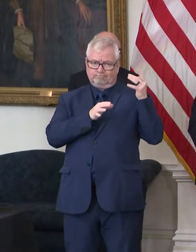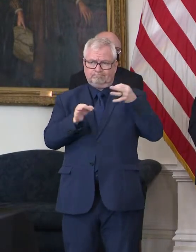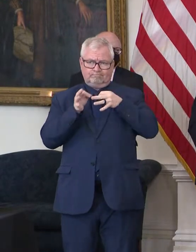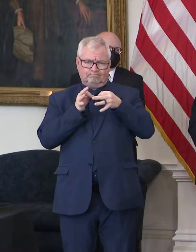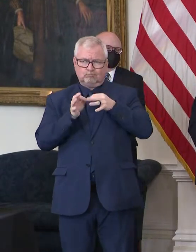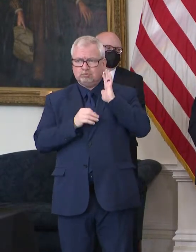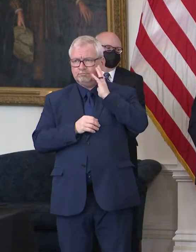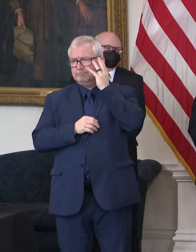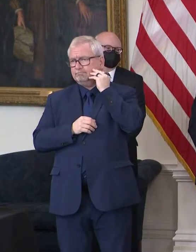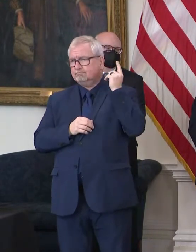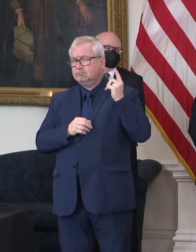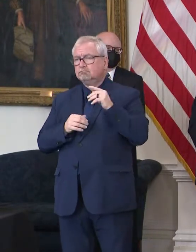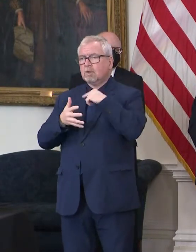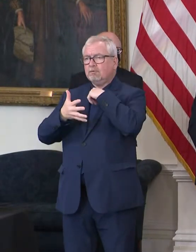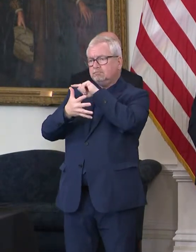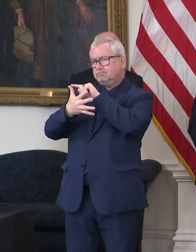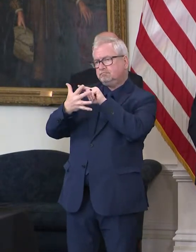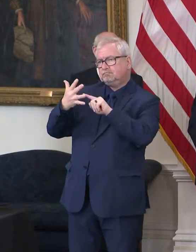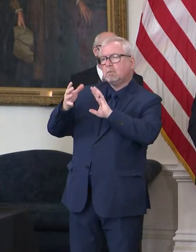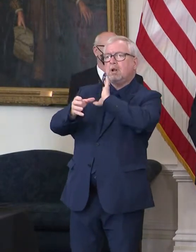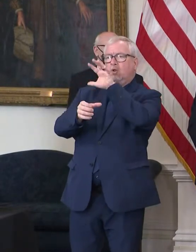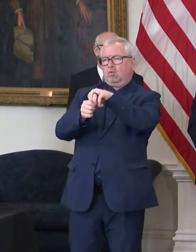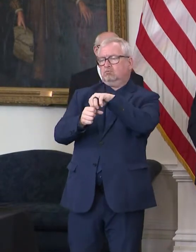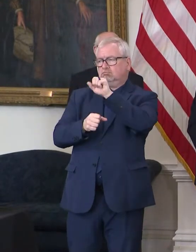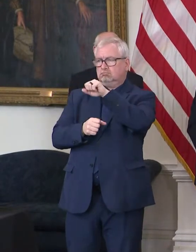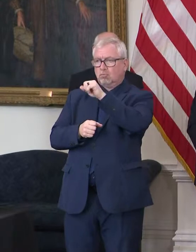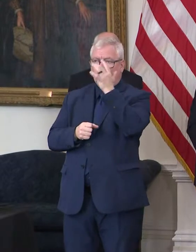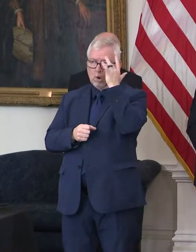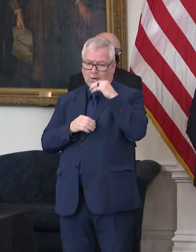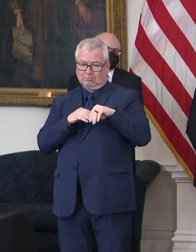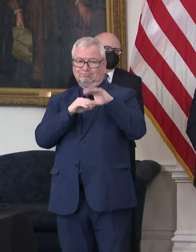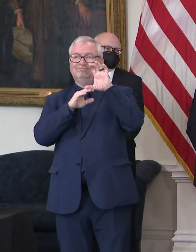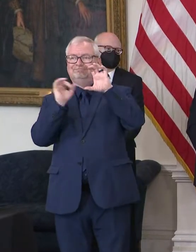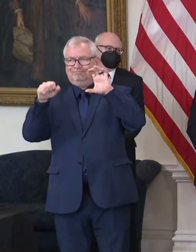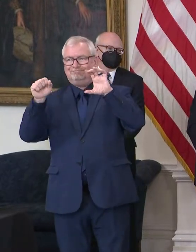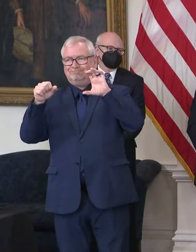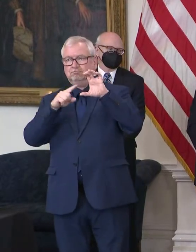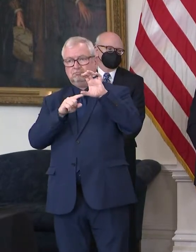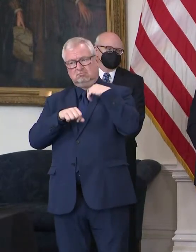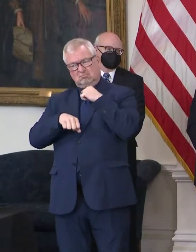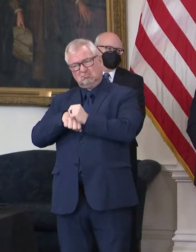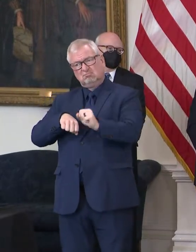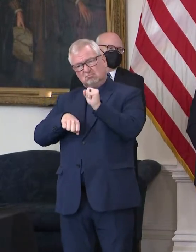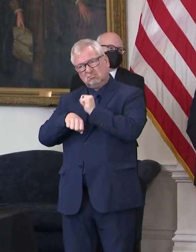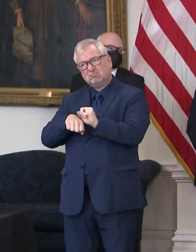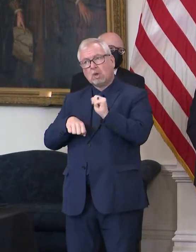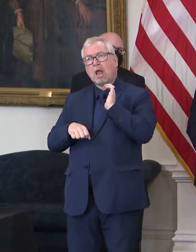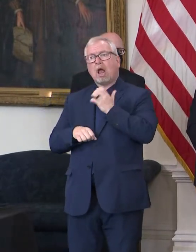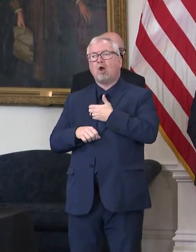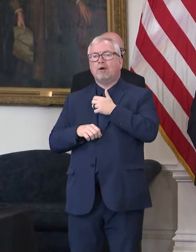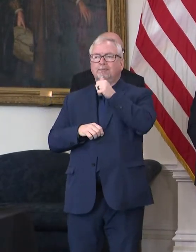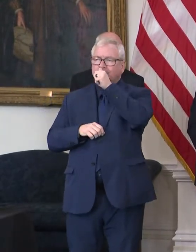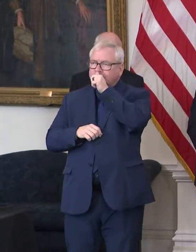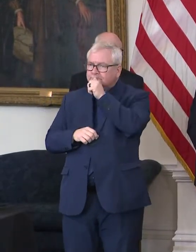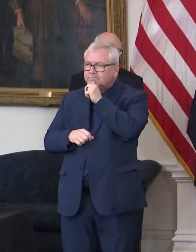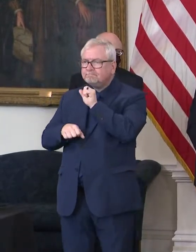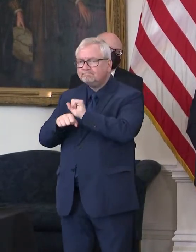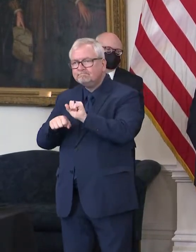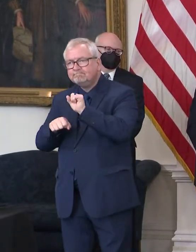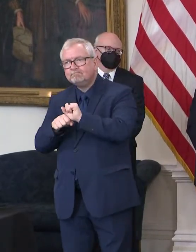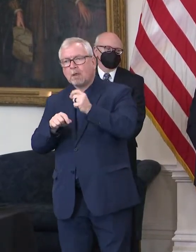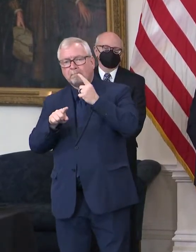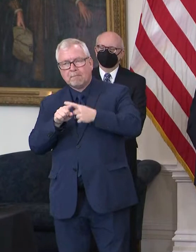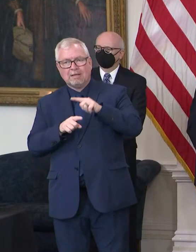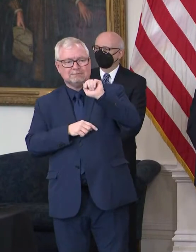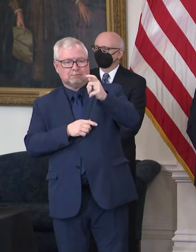lot of hard work. It's a lot of tightening the belt. It's a lot of, uh, dramatically increased revenues because of our growing economy, more people working, more